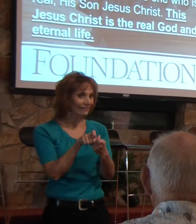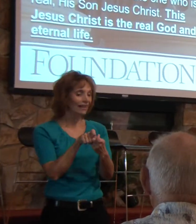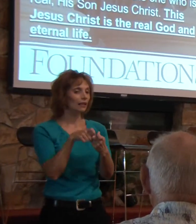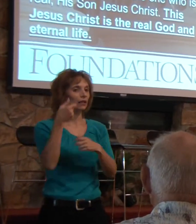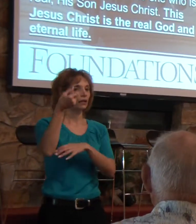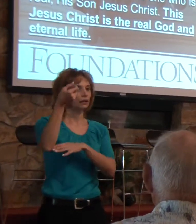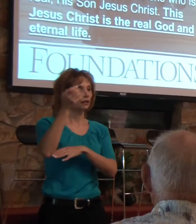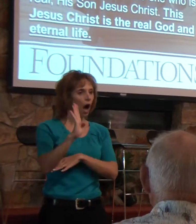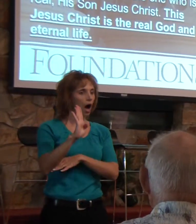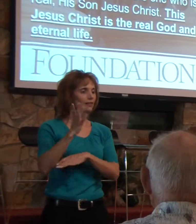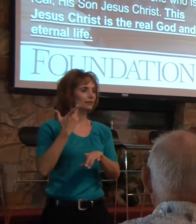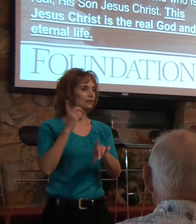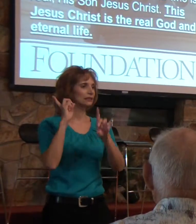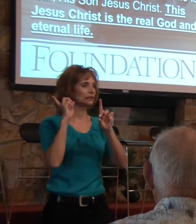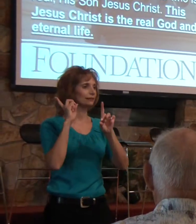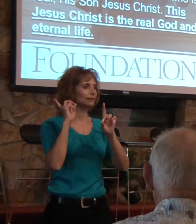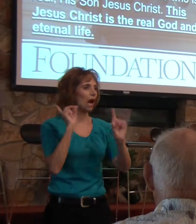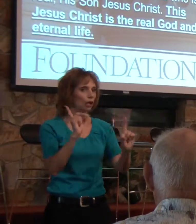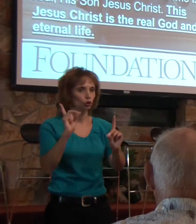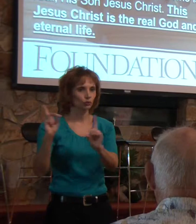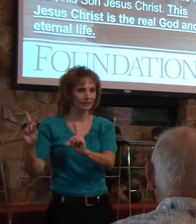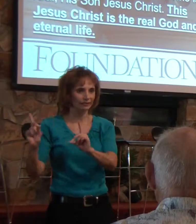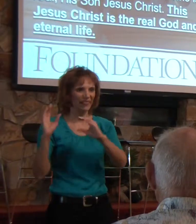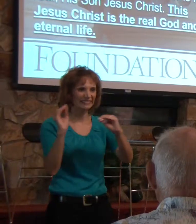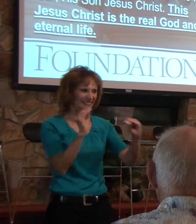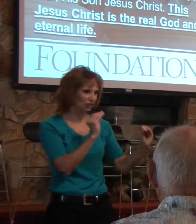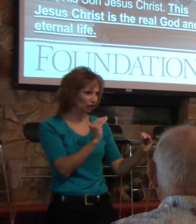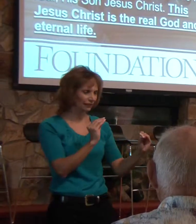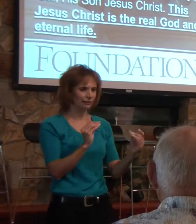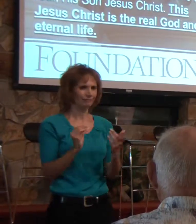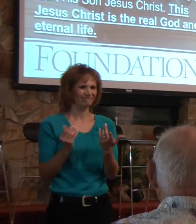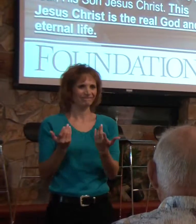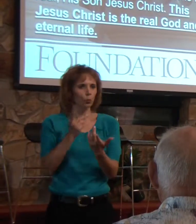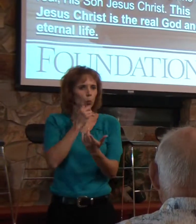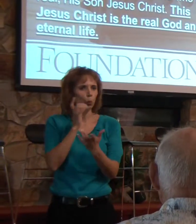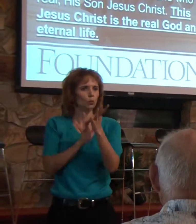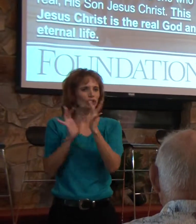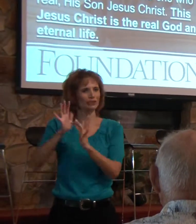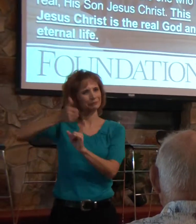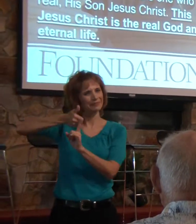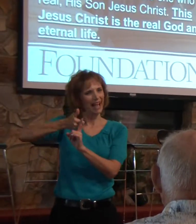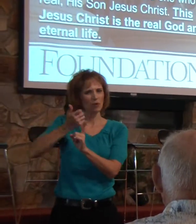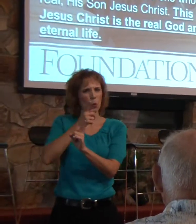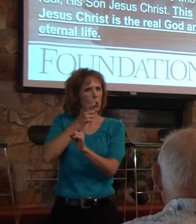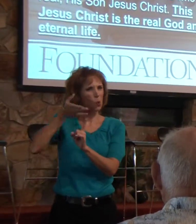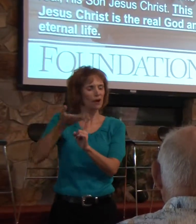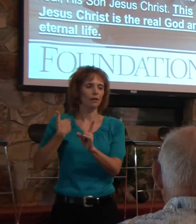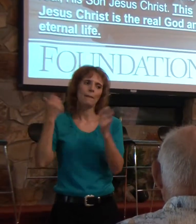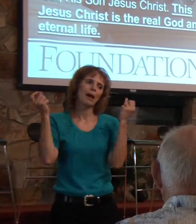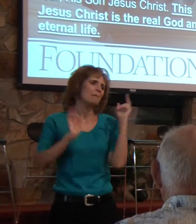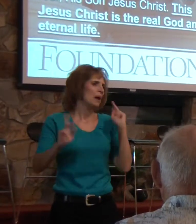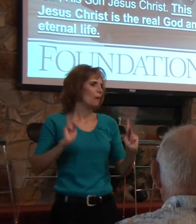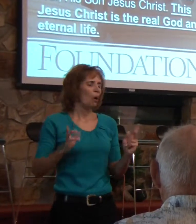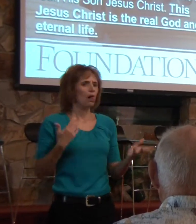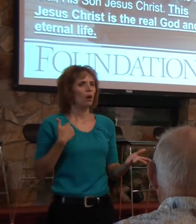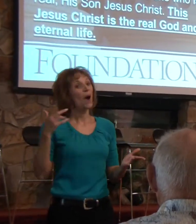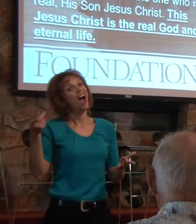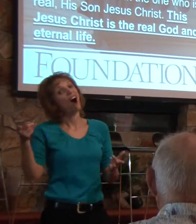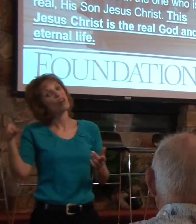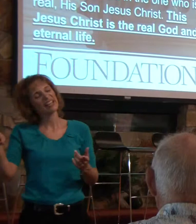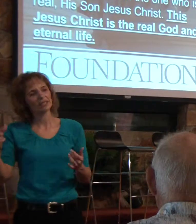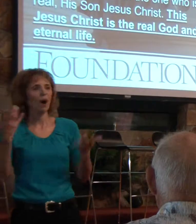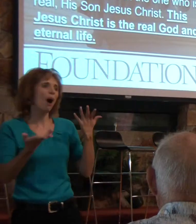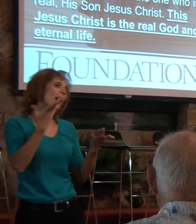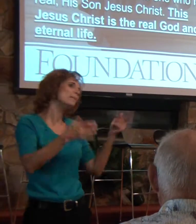Christ and who Jesus is. People have been divided as to who Jesus